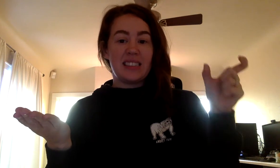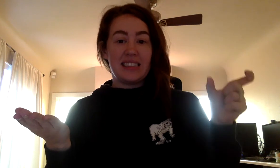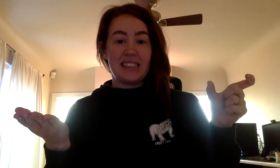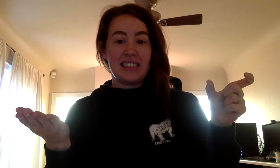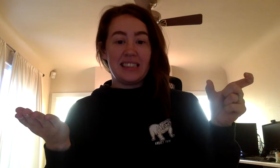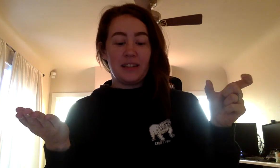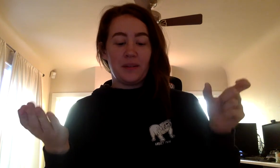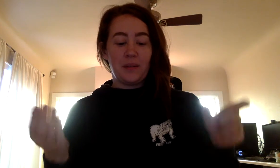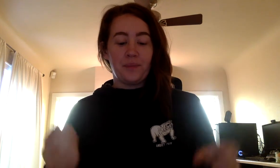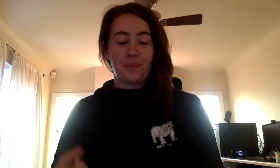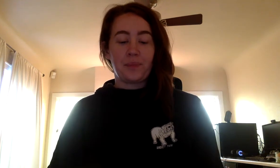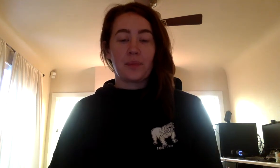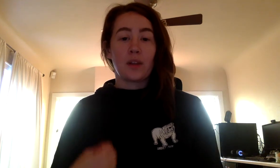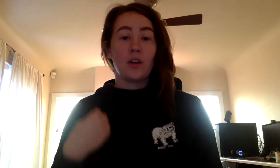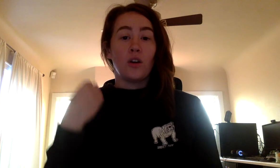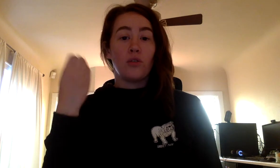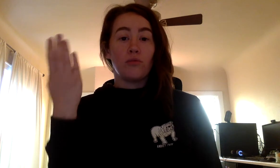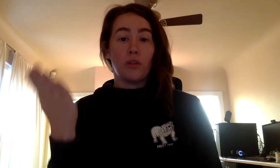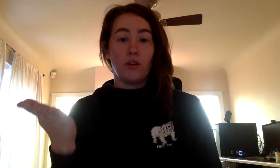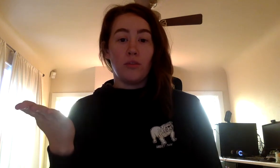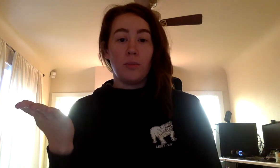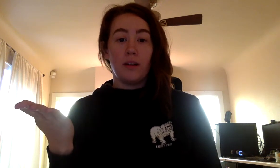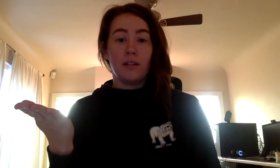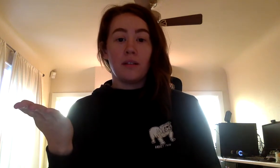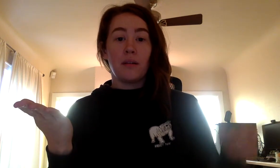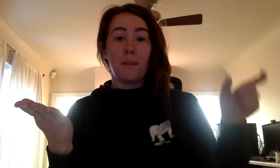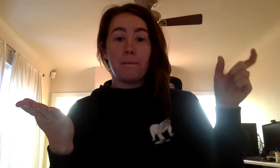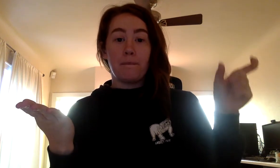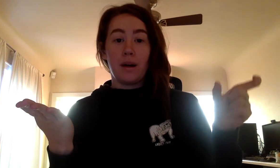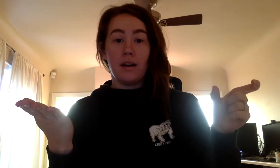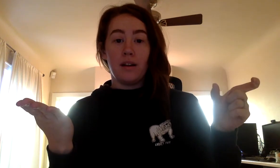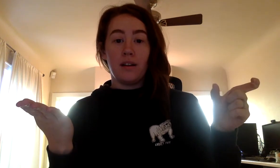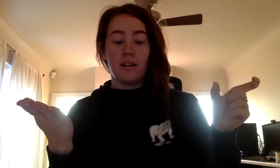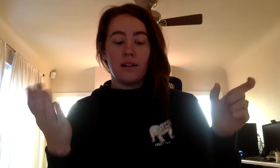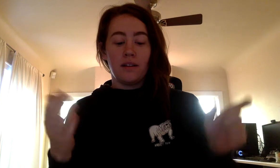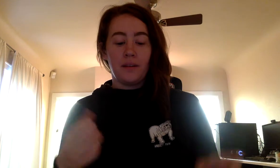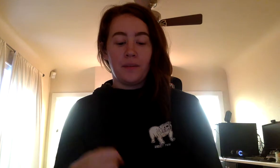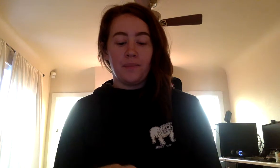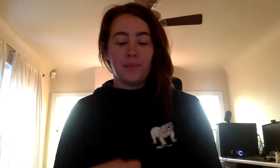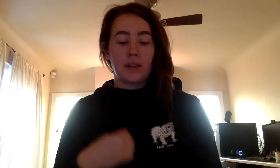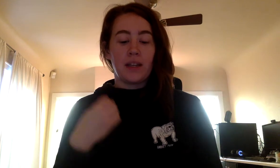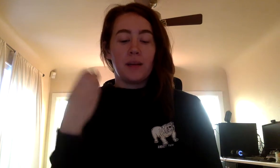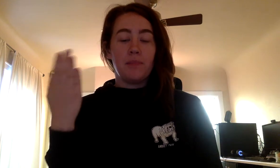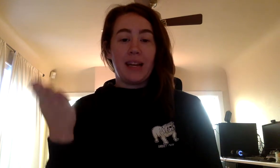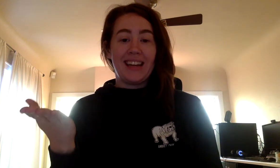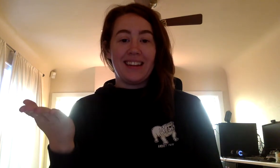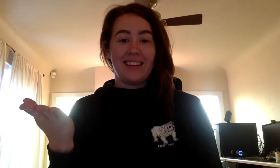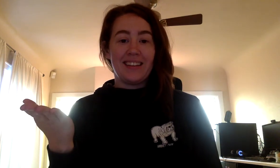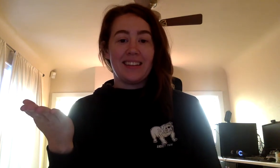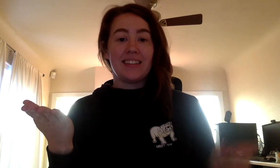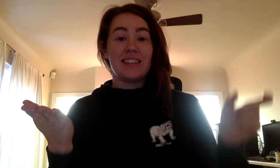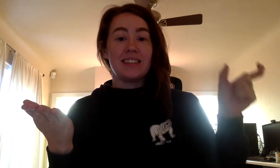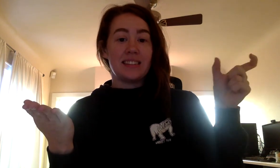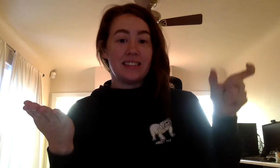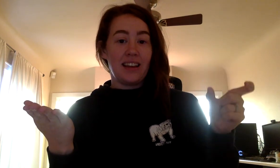z. Robe, b. Maid, t.